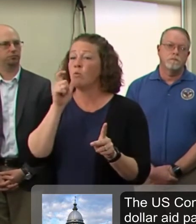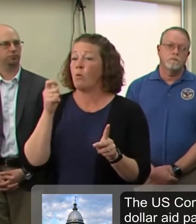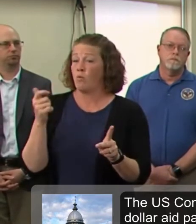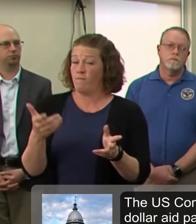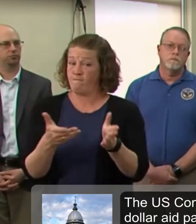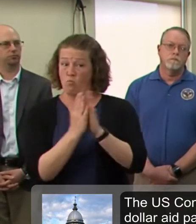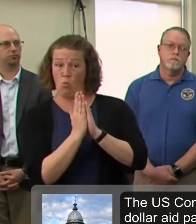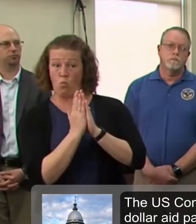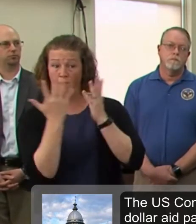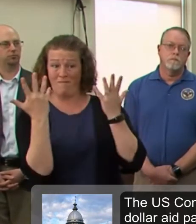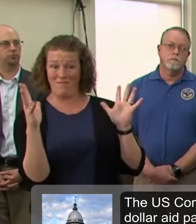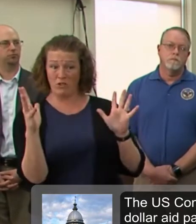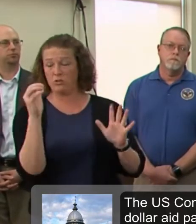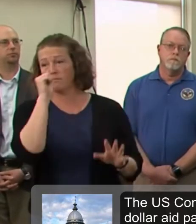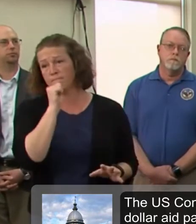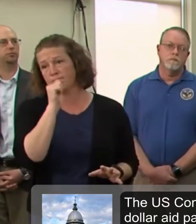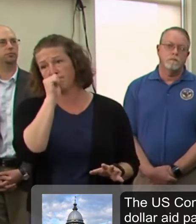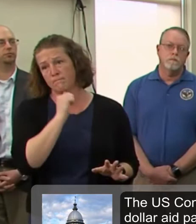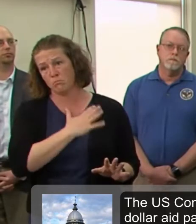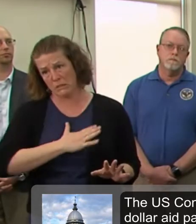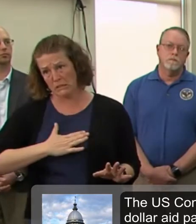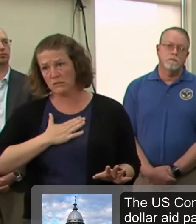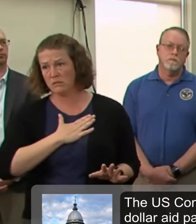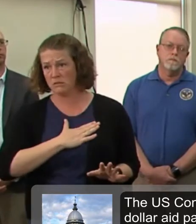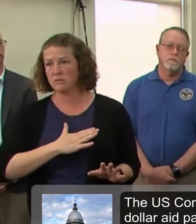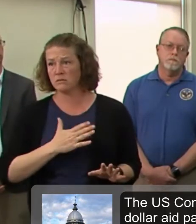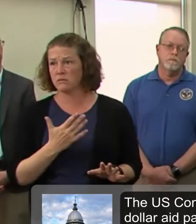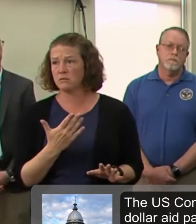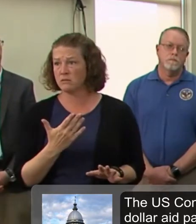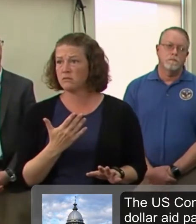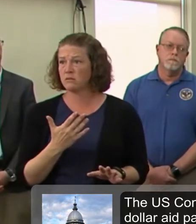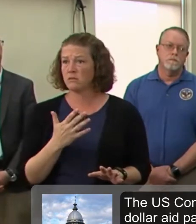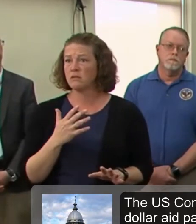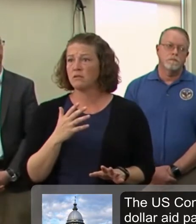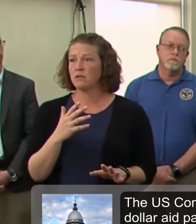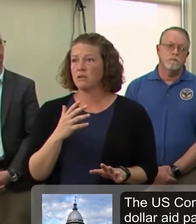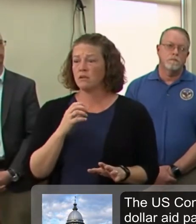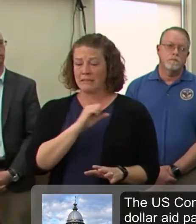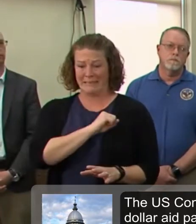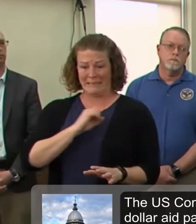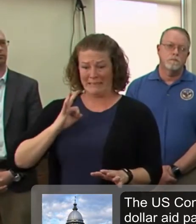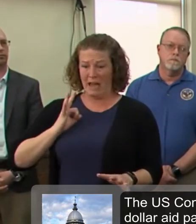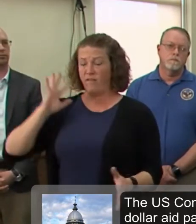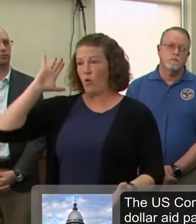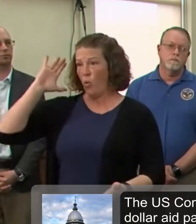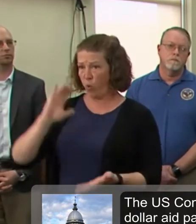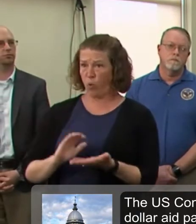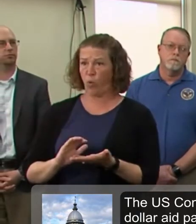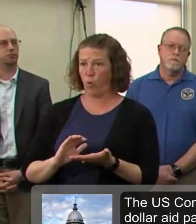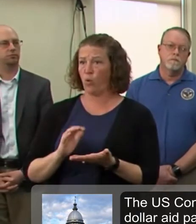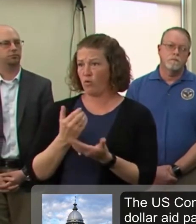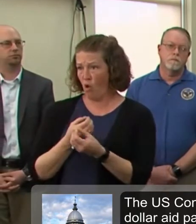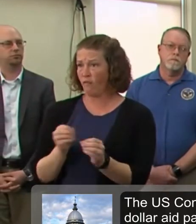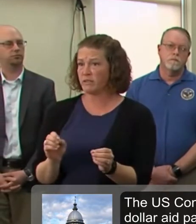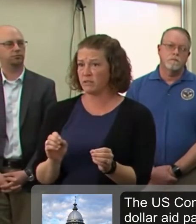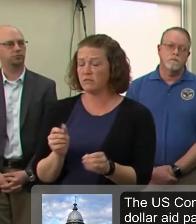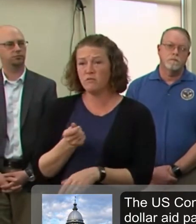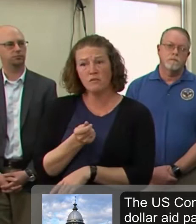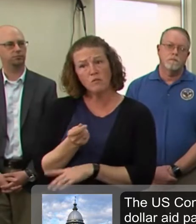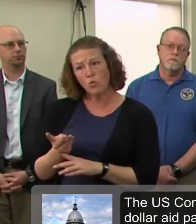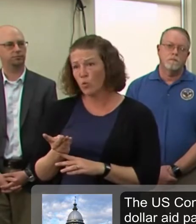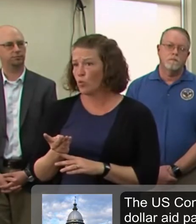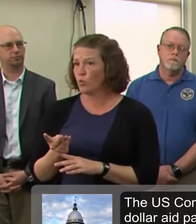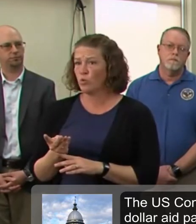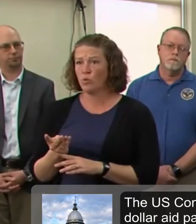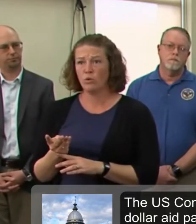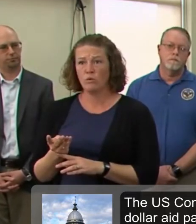because we do have people working at home. We are, you know, we have fewer staff people in the office able to access the